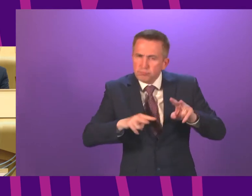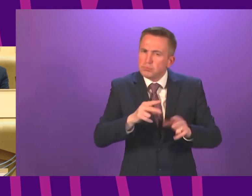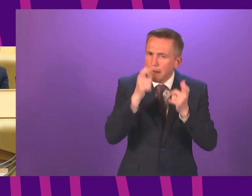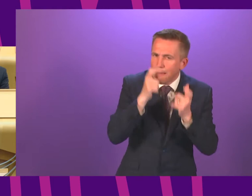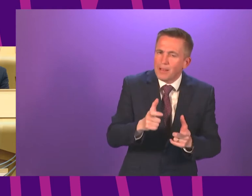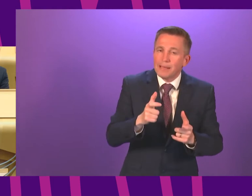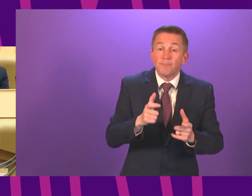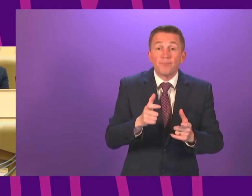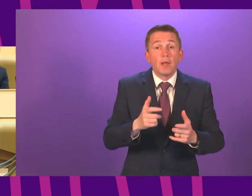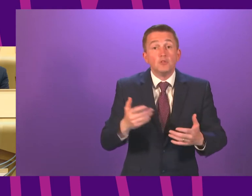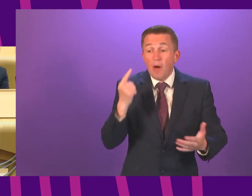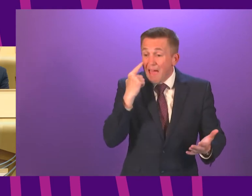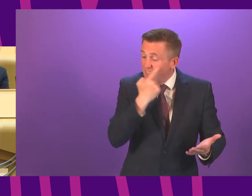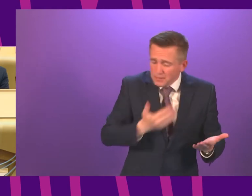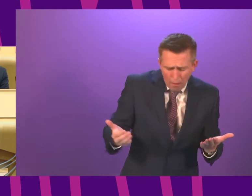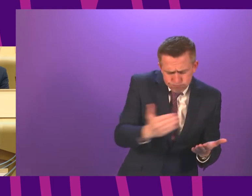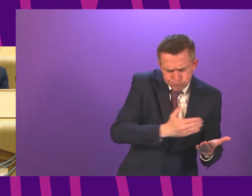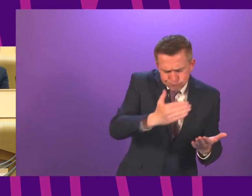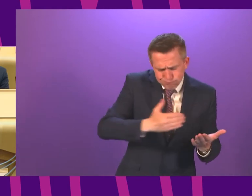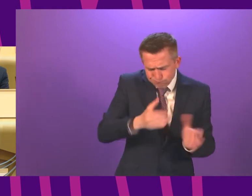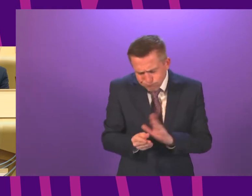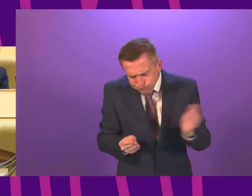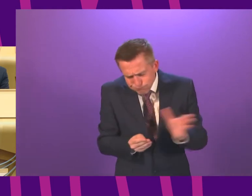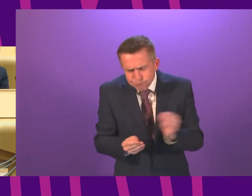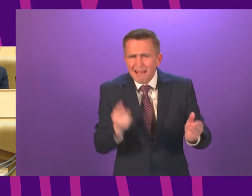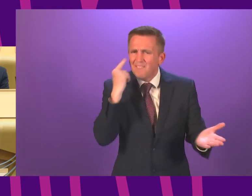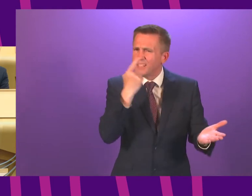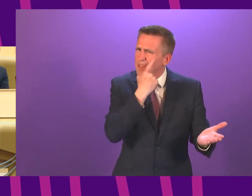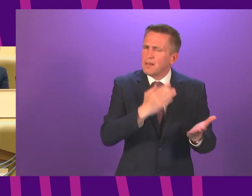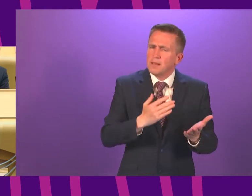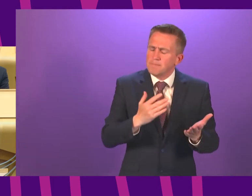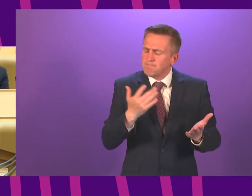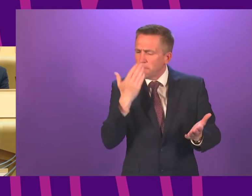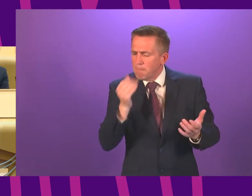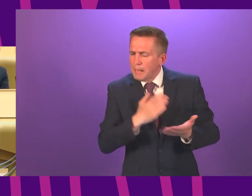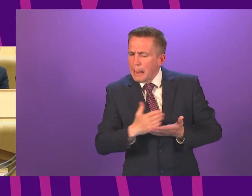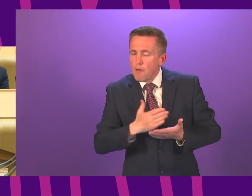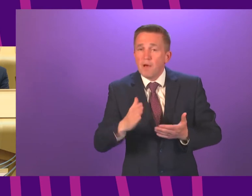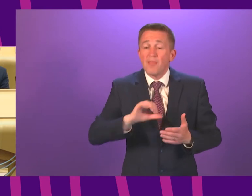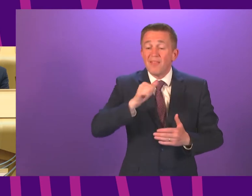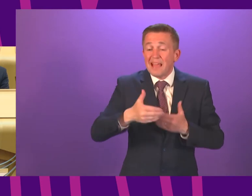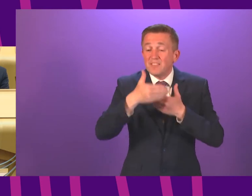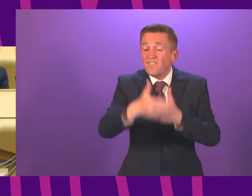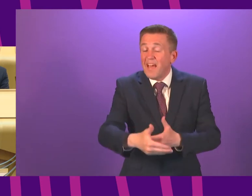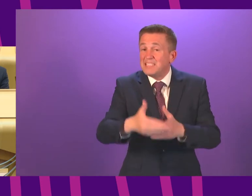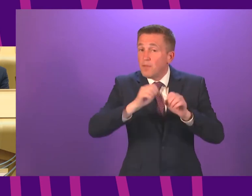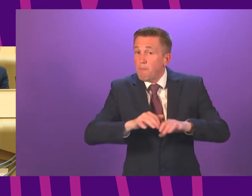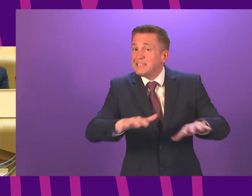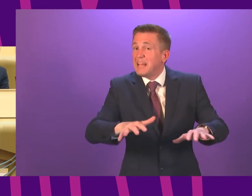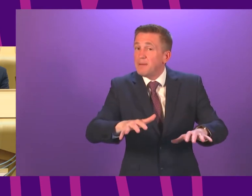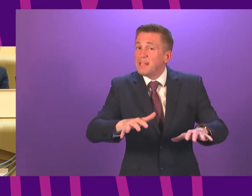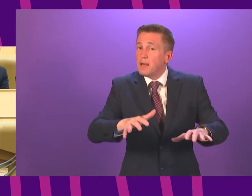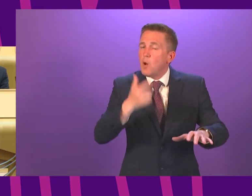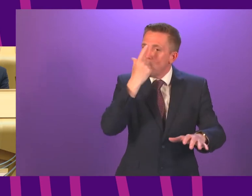is providing us with a firm basis to believe that in this next coming phase of the pandemic, we will be able to deal with the virus